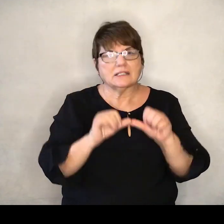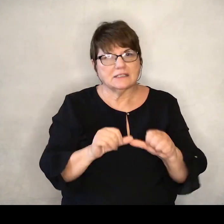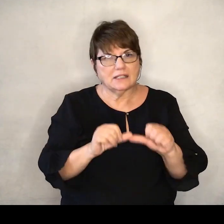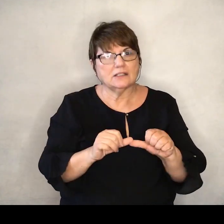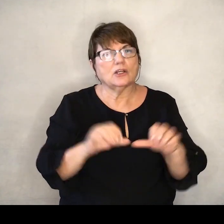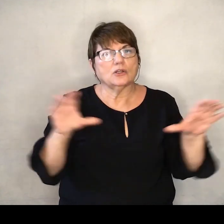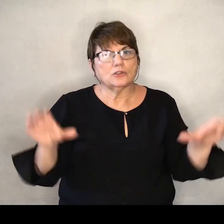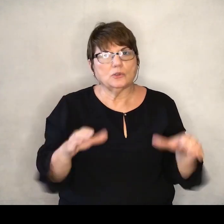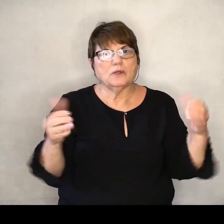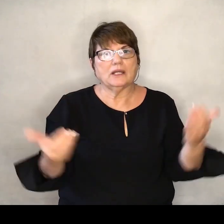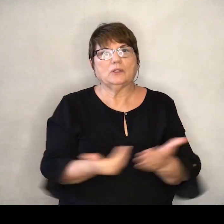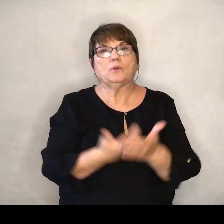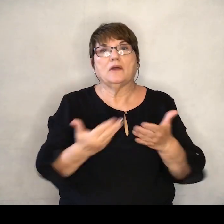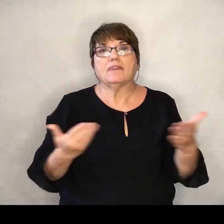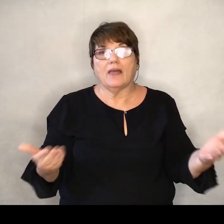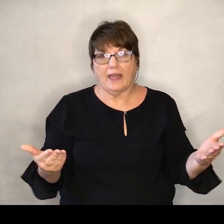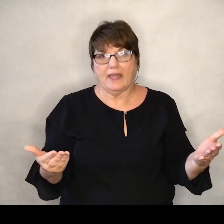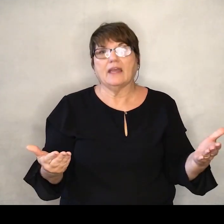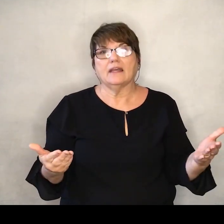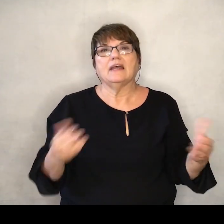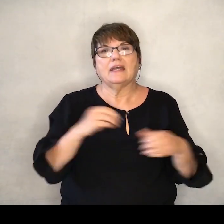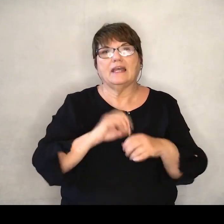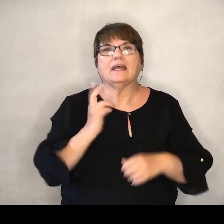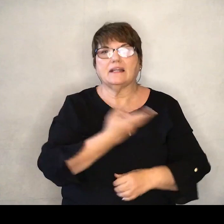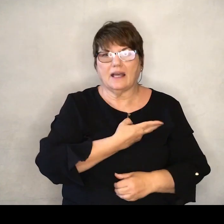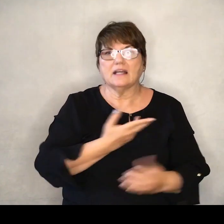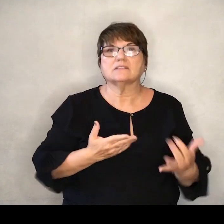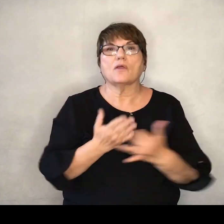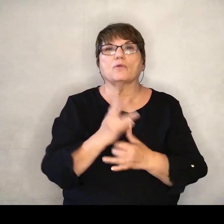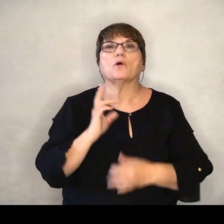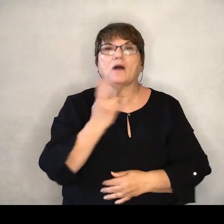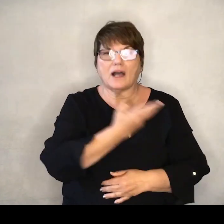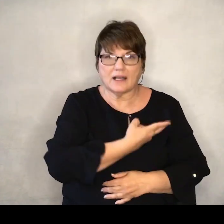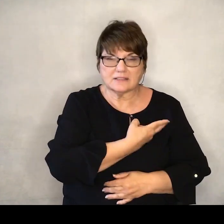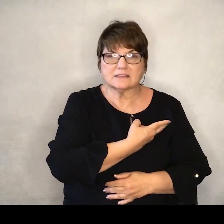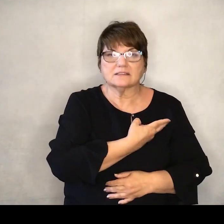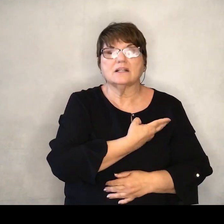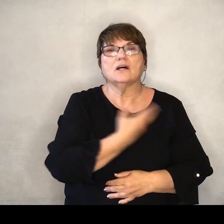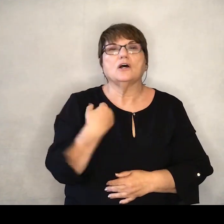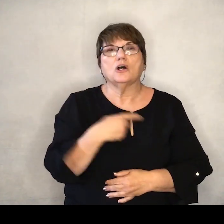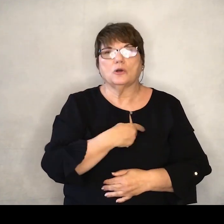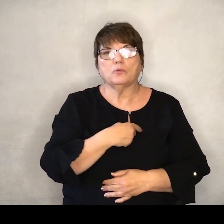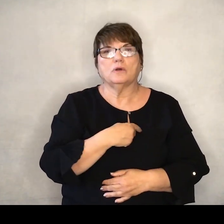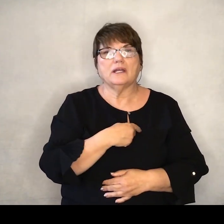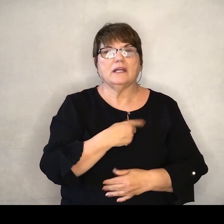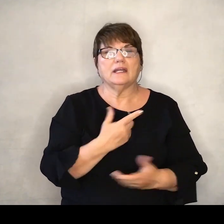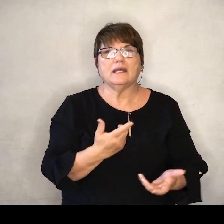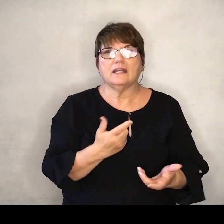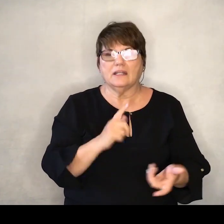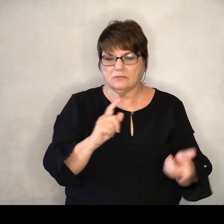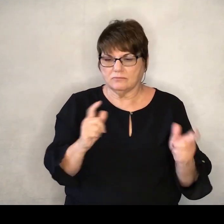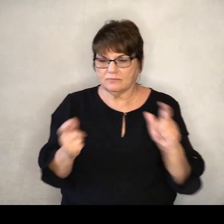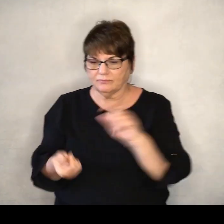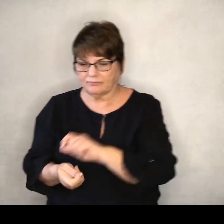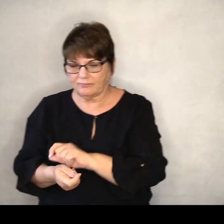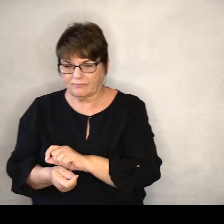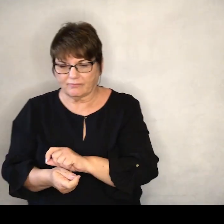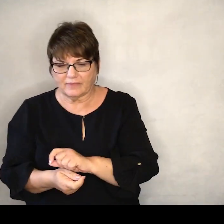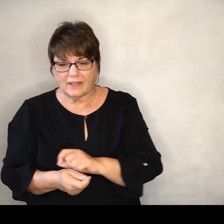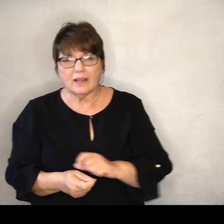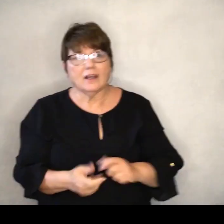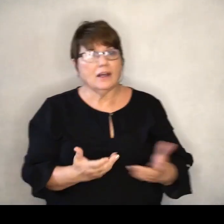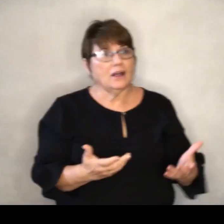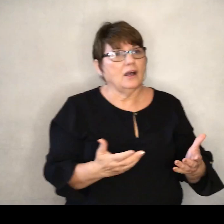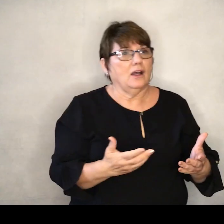doing a new thing in us and through us. And as we reform our state and outdated practices